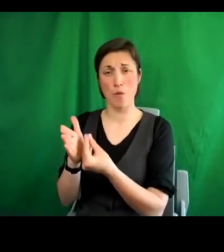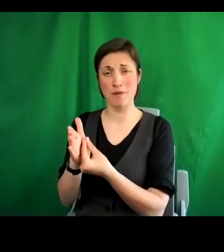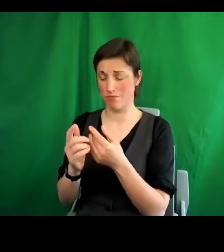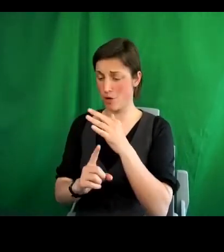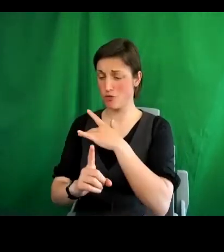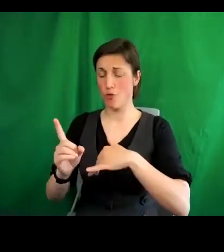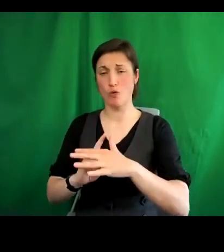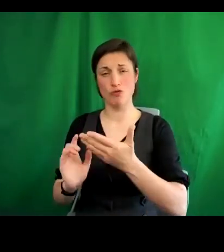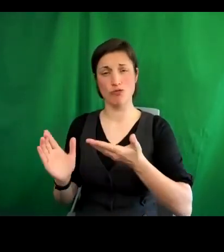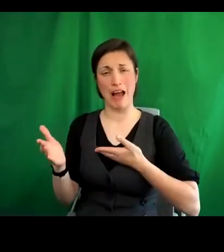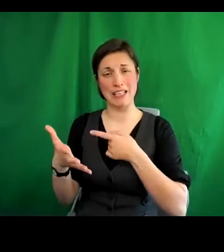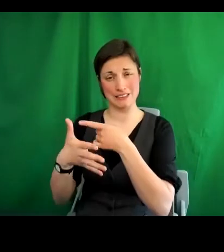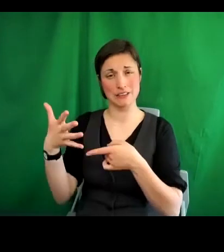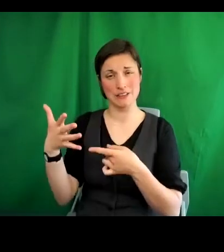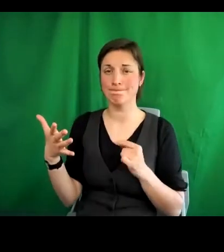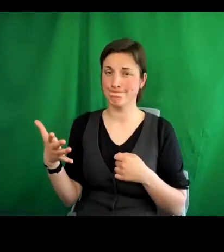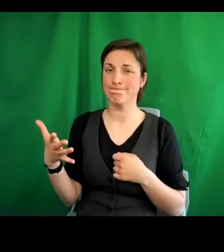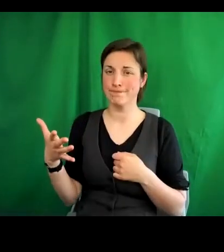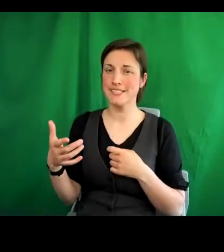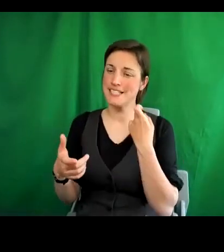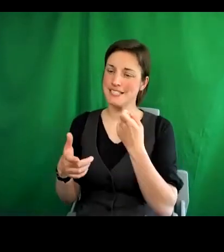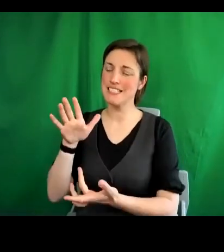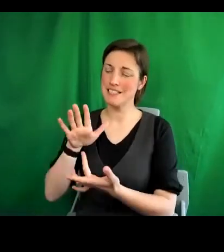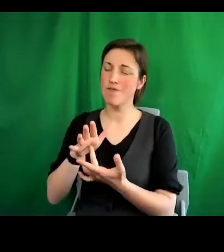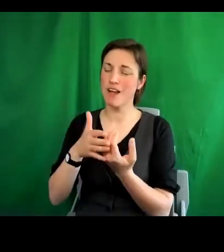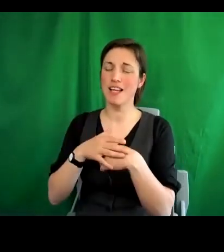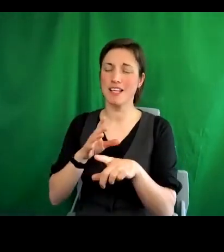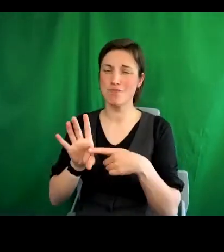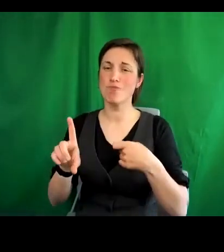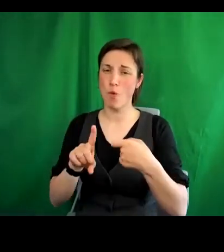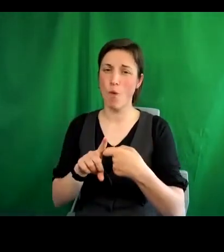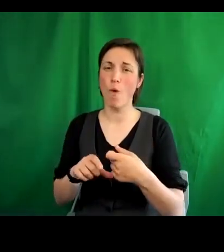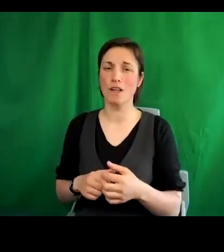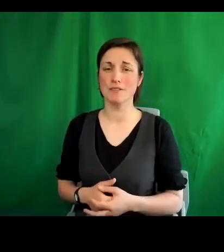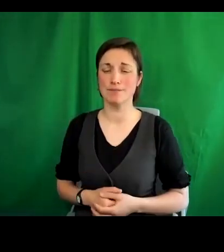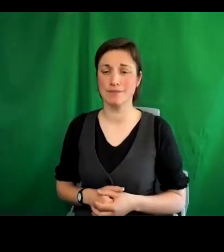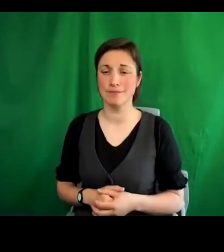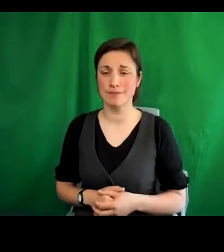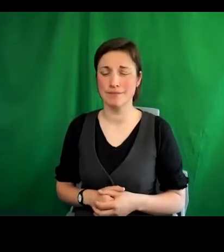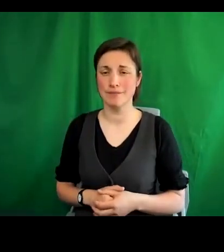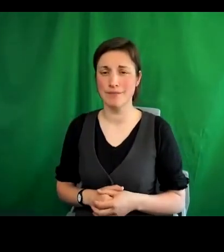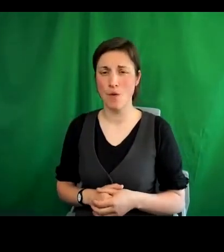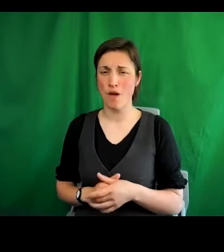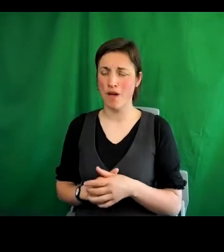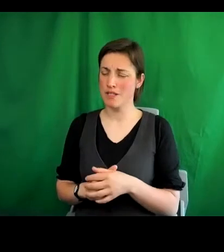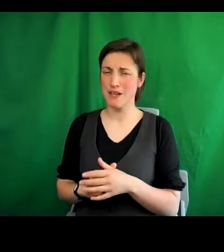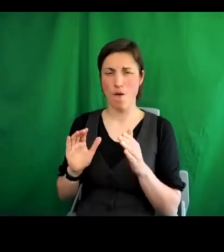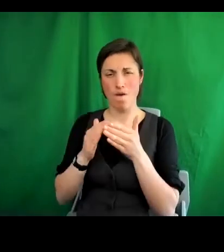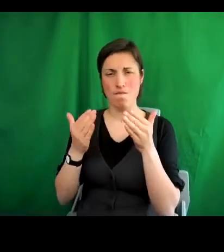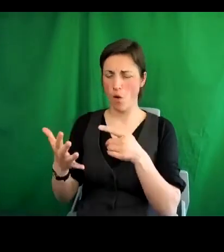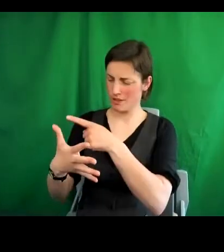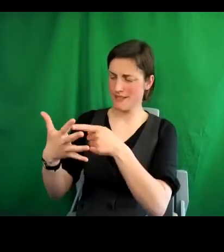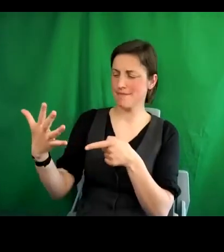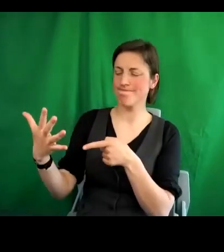significant in York. I think with that approach, you know, I look forward to seeing further progress in the years to come